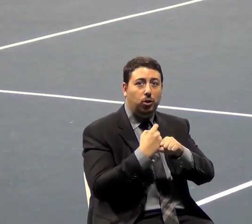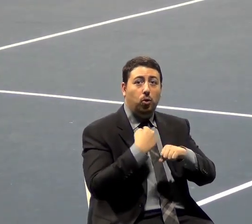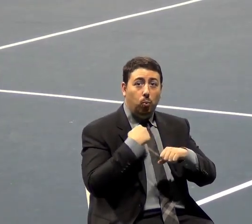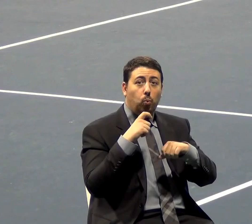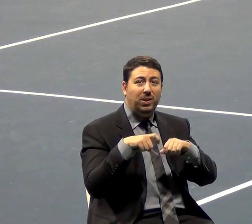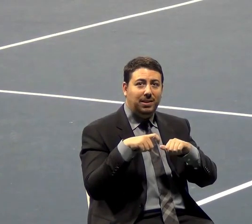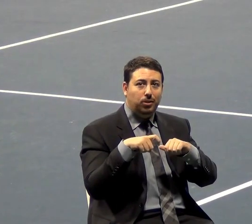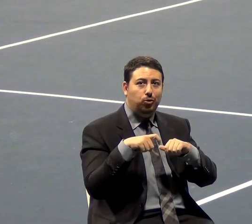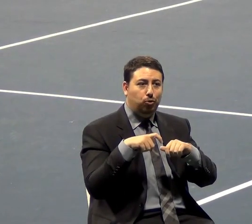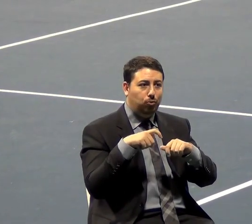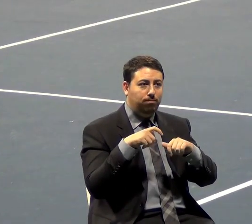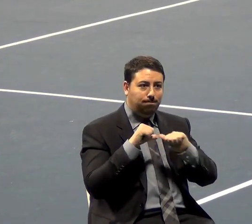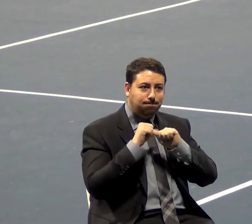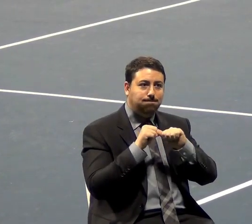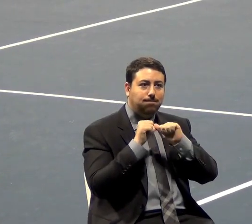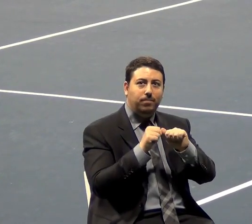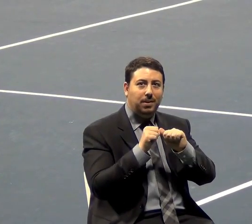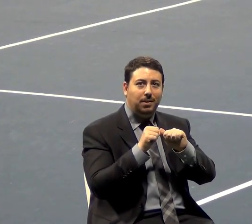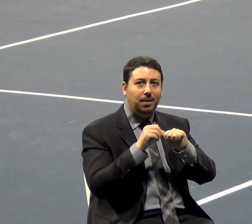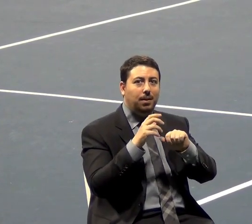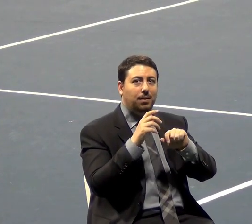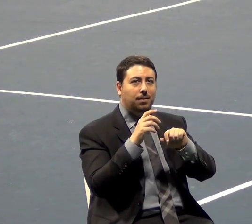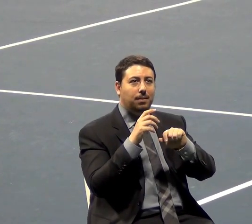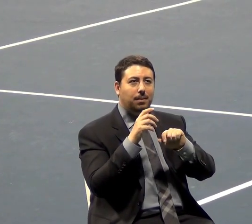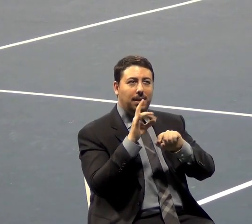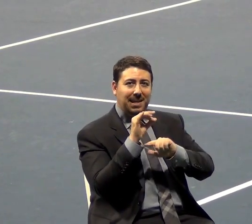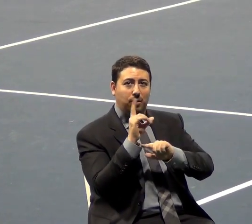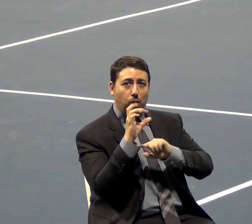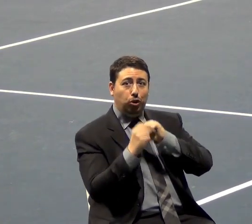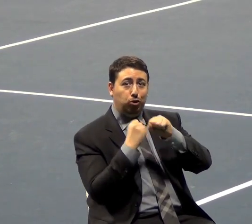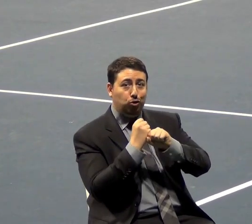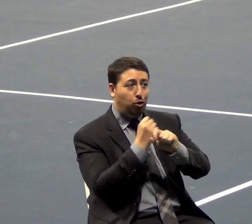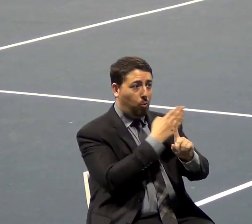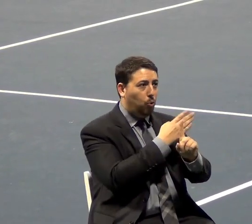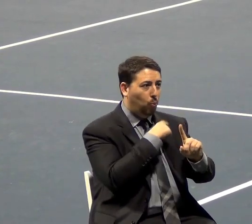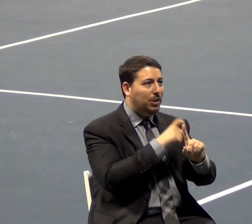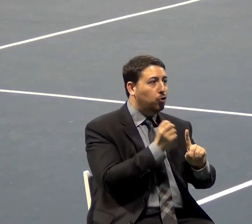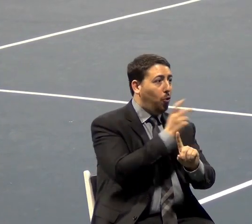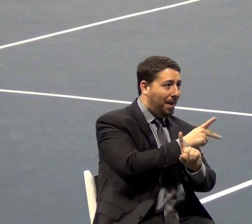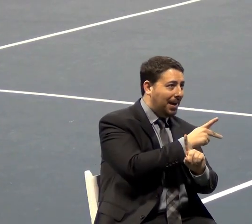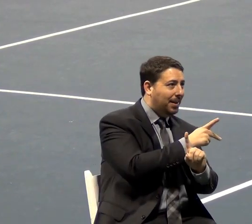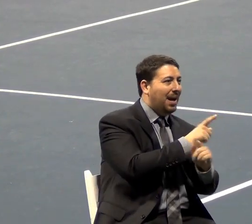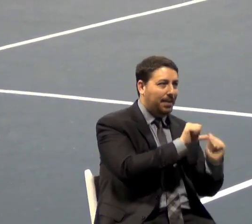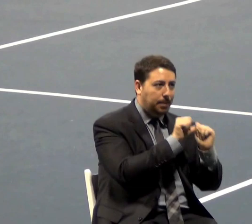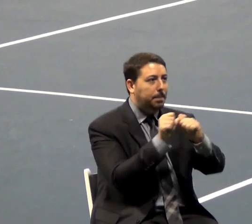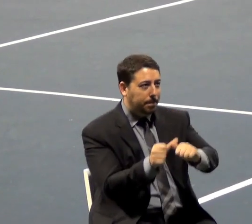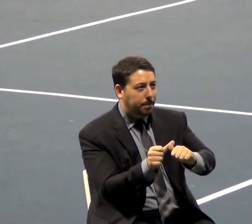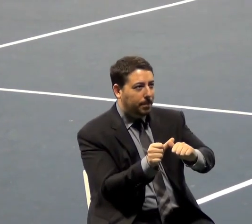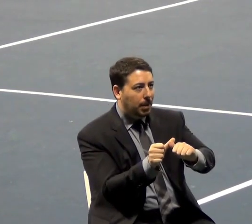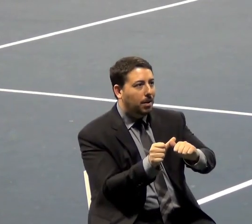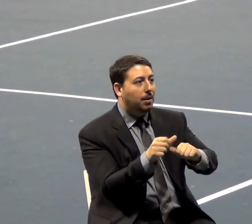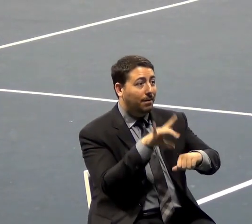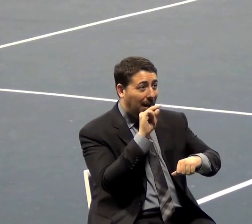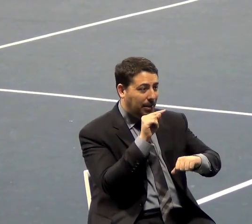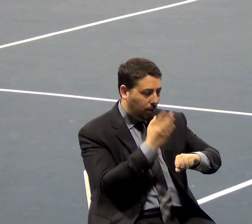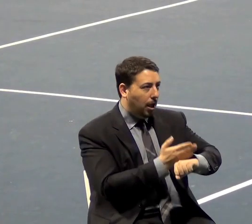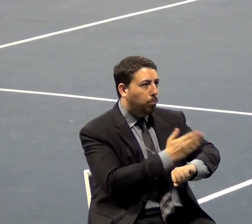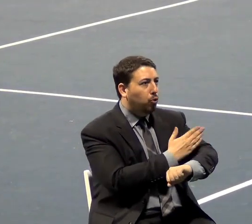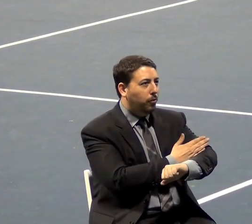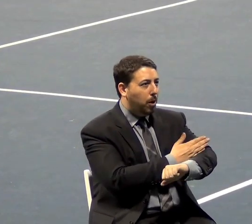where we left off approximately 80, 100 years ago, and refine it and prove upon it. We don't have to go back to anything, even the gold standard of